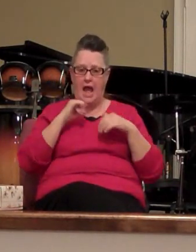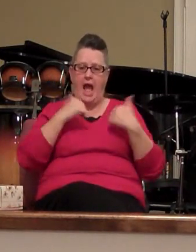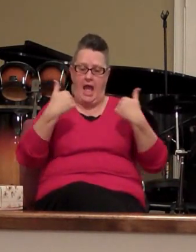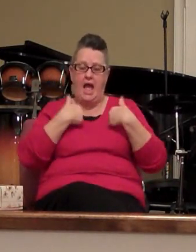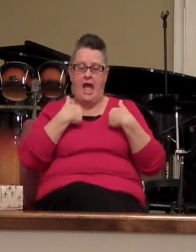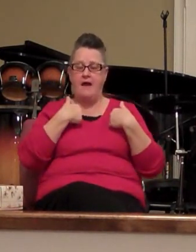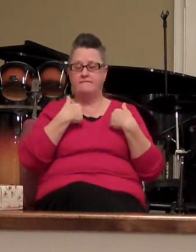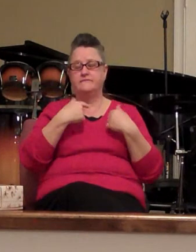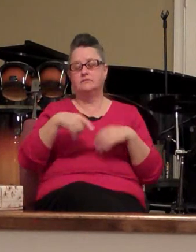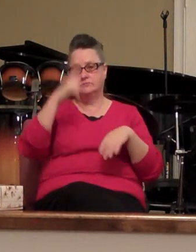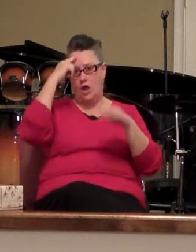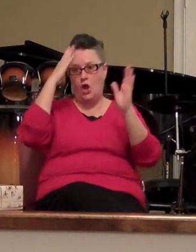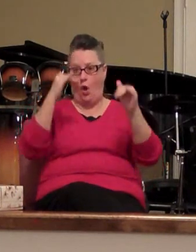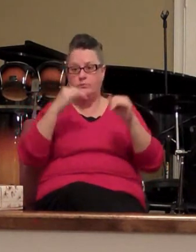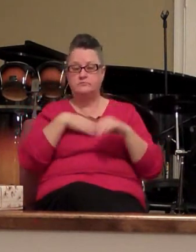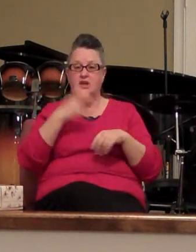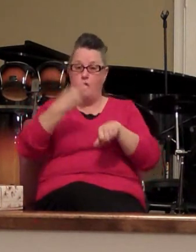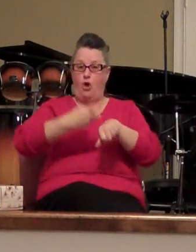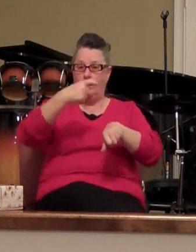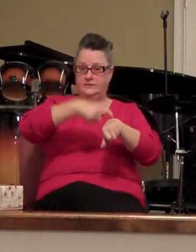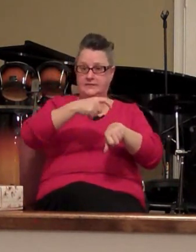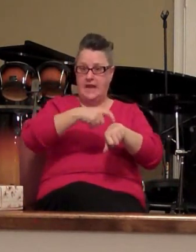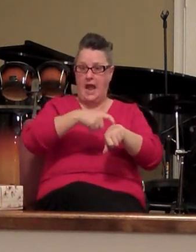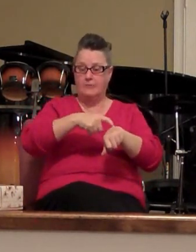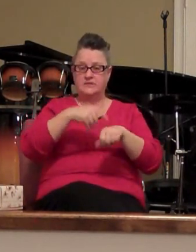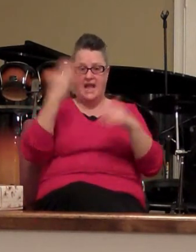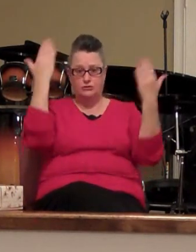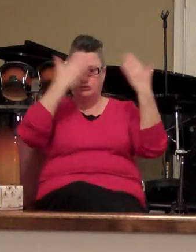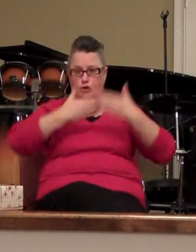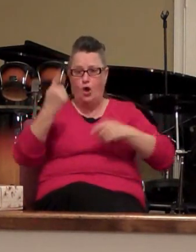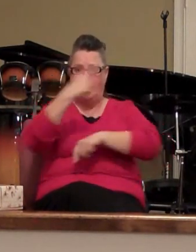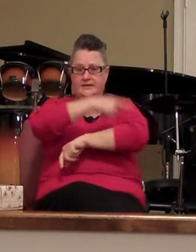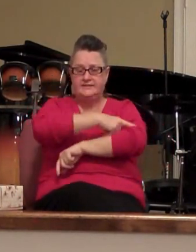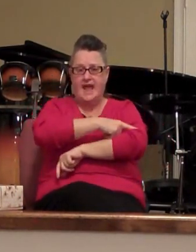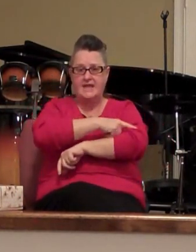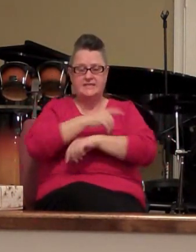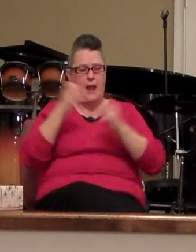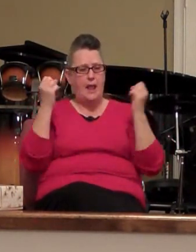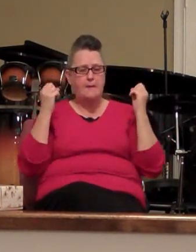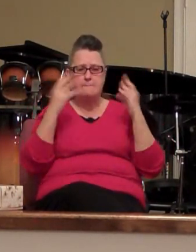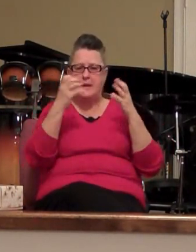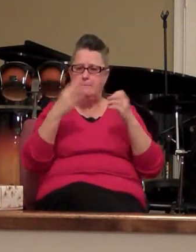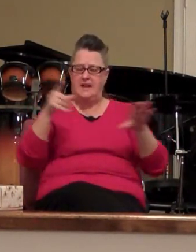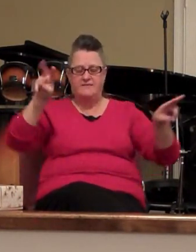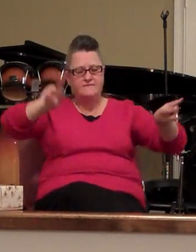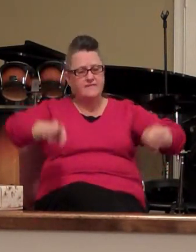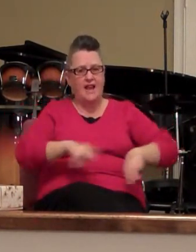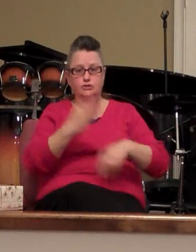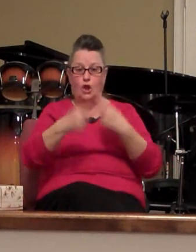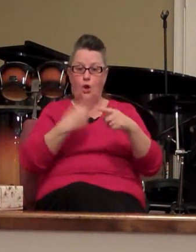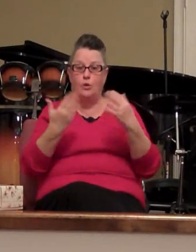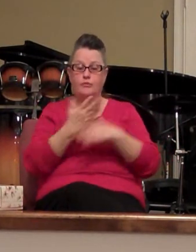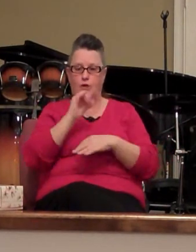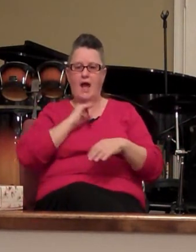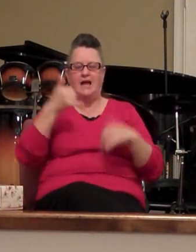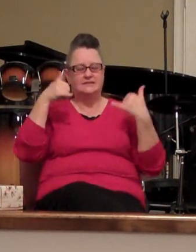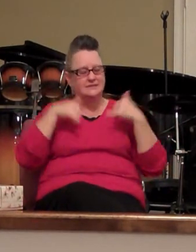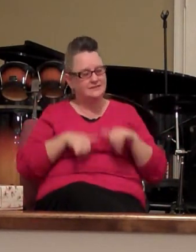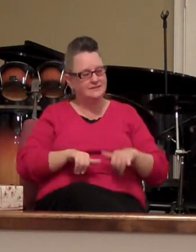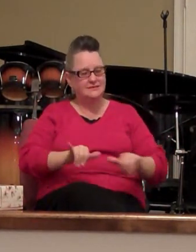got hope in hard times in dark days in many valleys to go through I've still got a